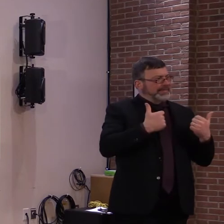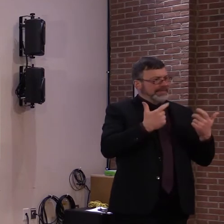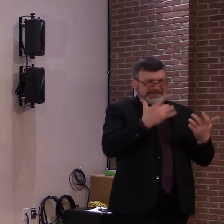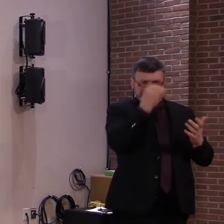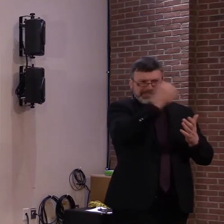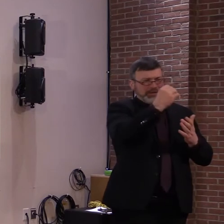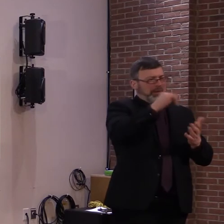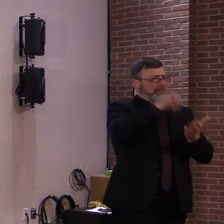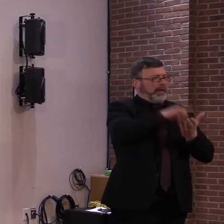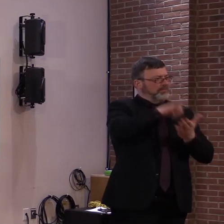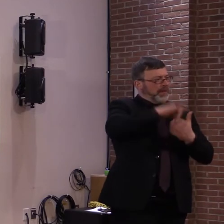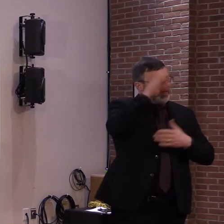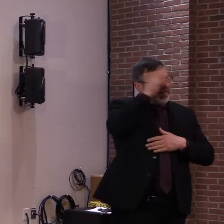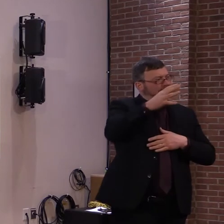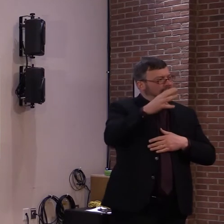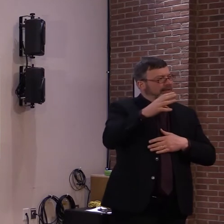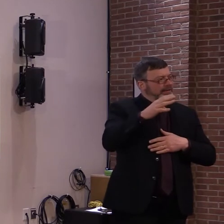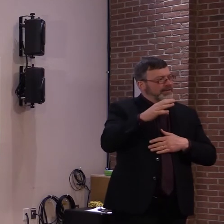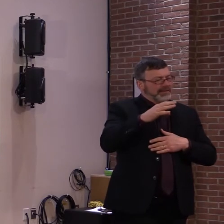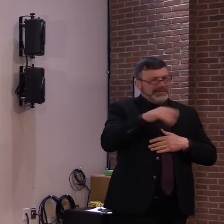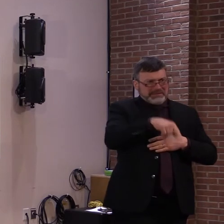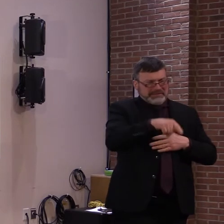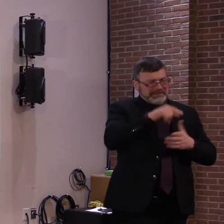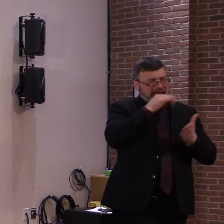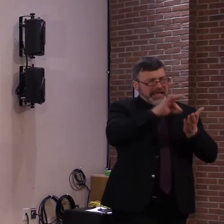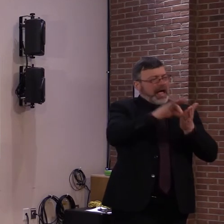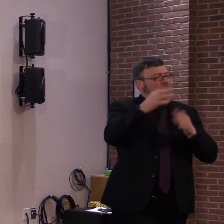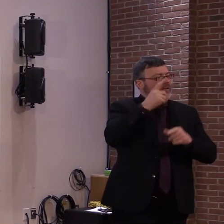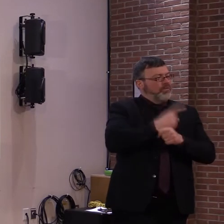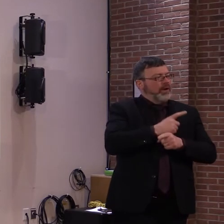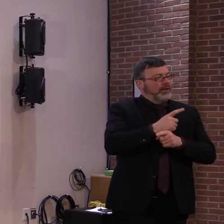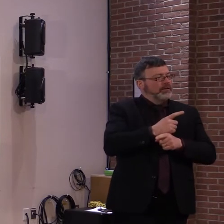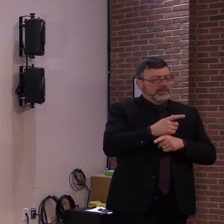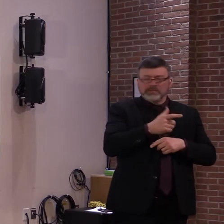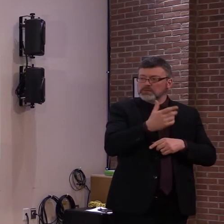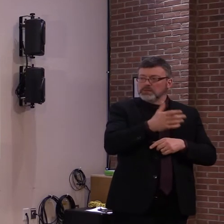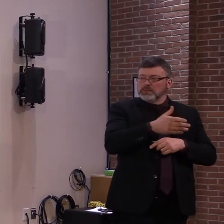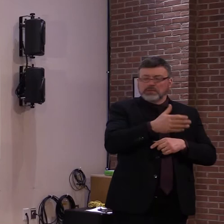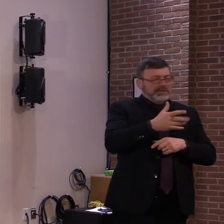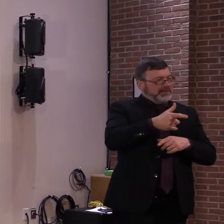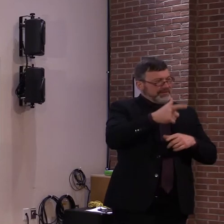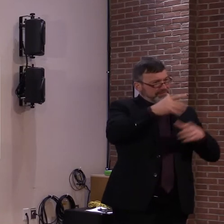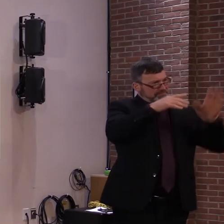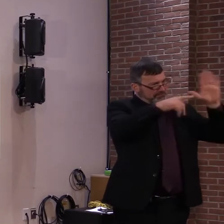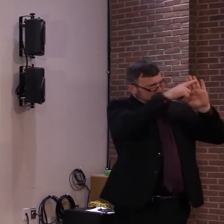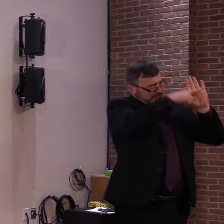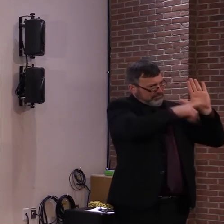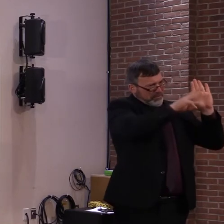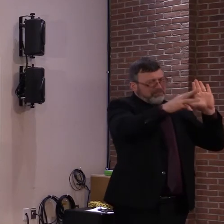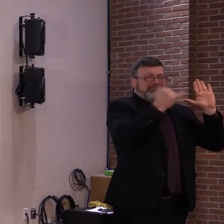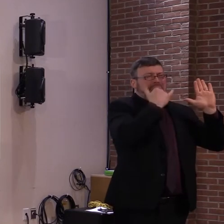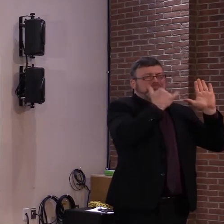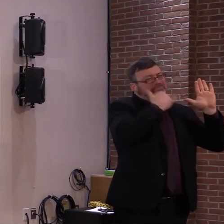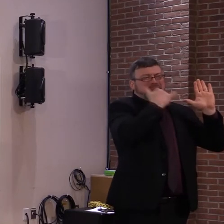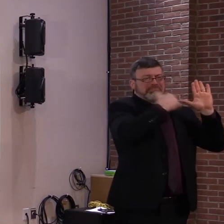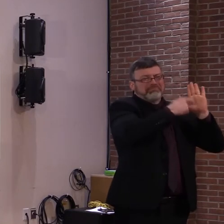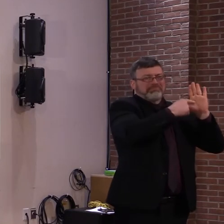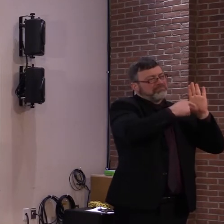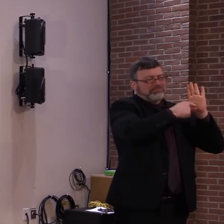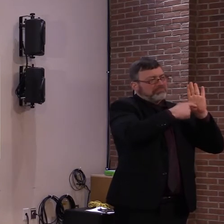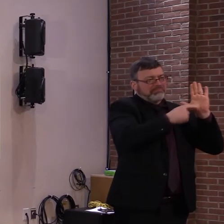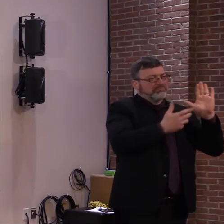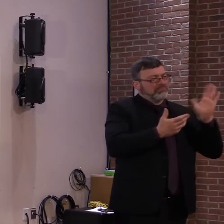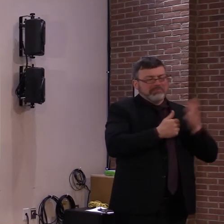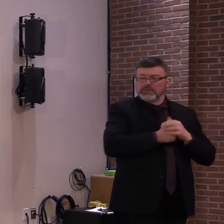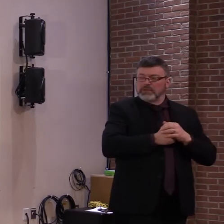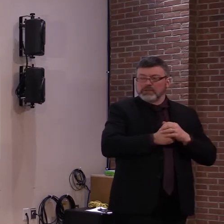they're getting an accurate picture of what the situation is in their community. And that that would be helpful information for people to have. And I also want to just go back